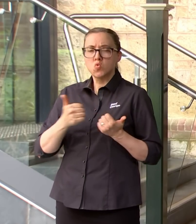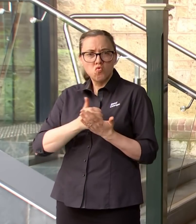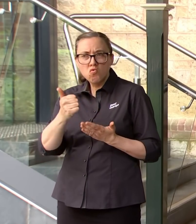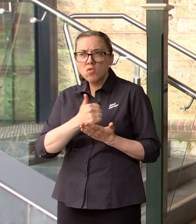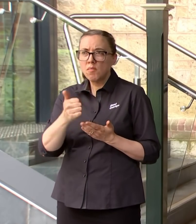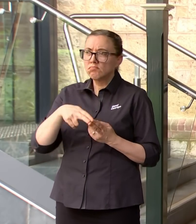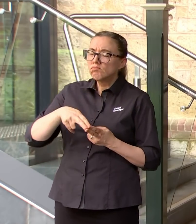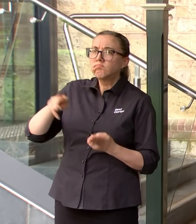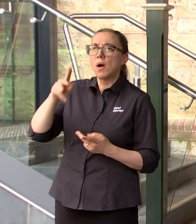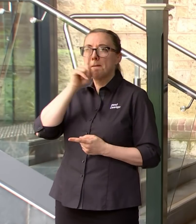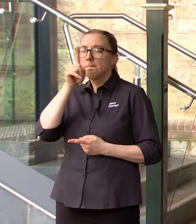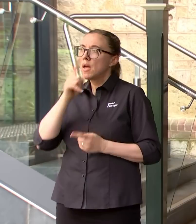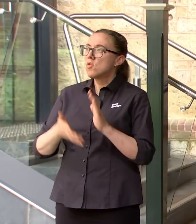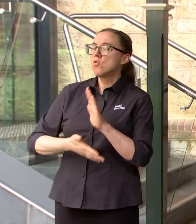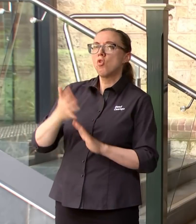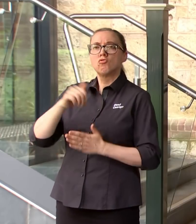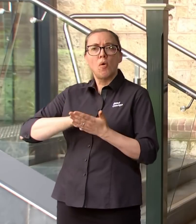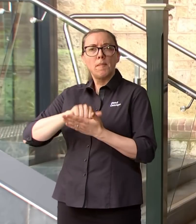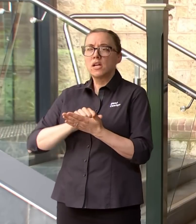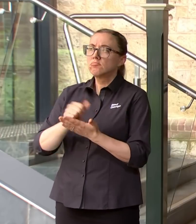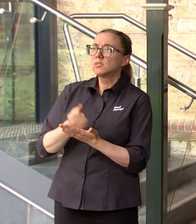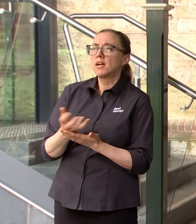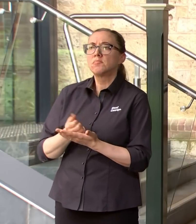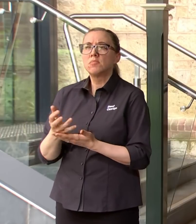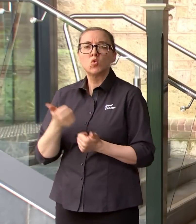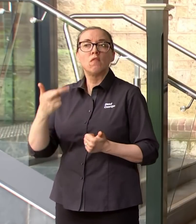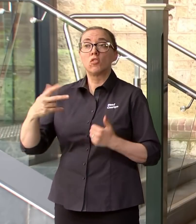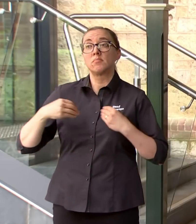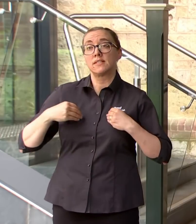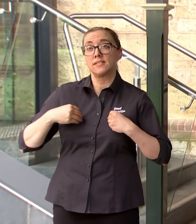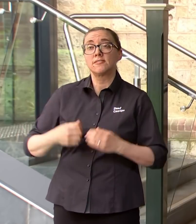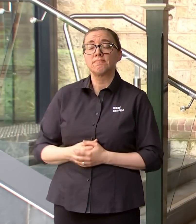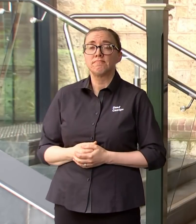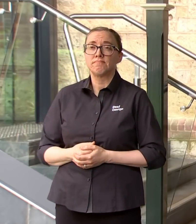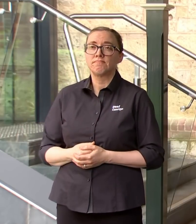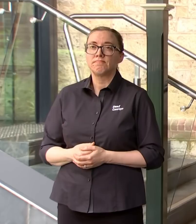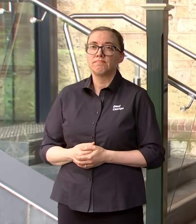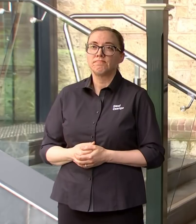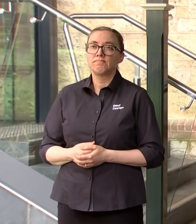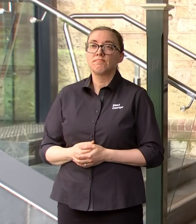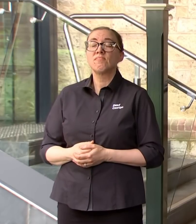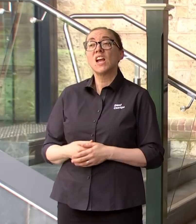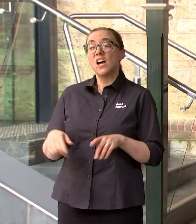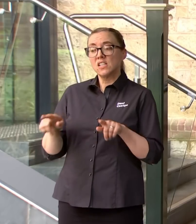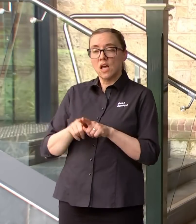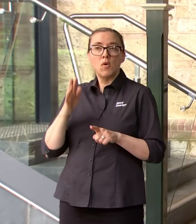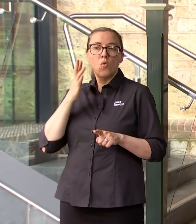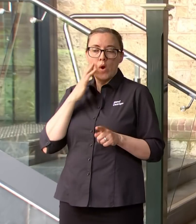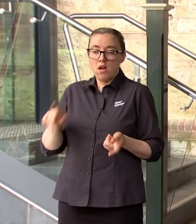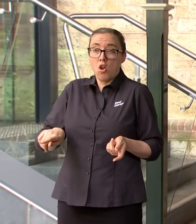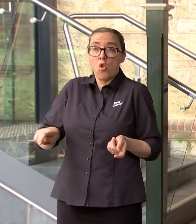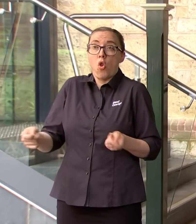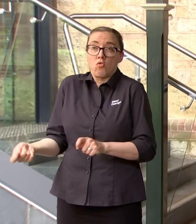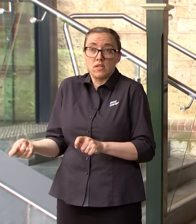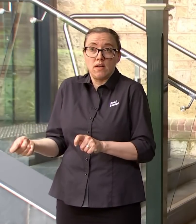year we've obviously got challenges at the moment we are like we did when there were lockdowns interstate what we saw in those jurisdictions